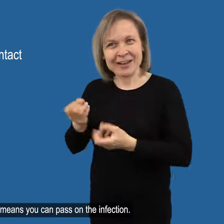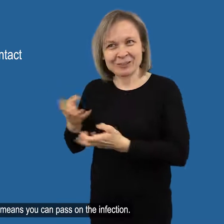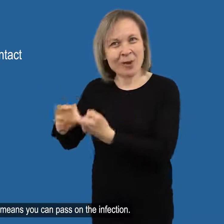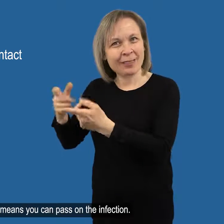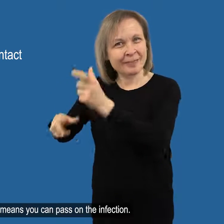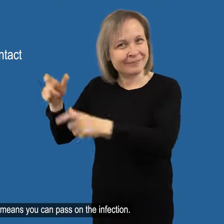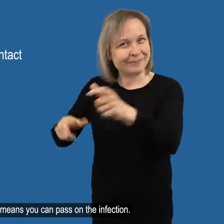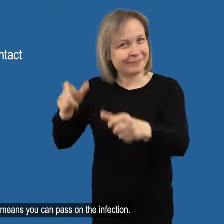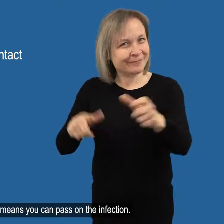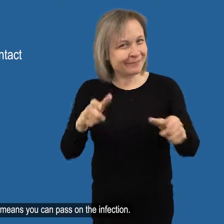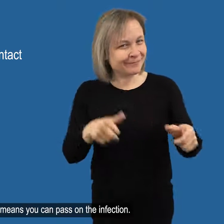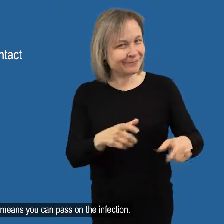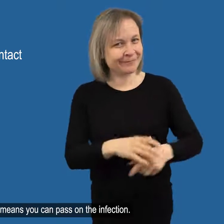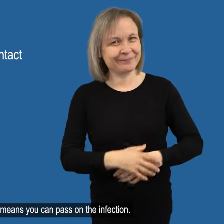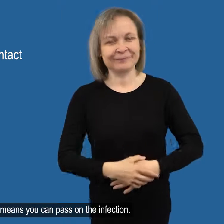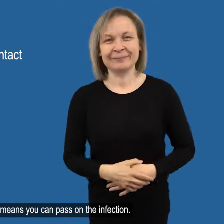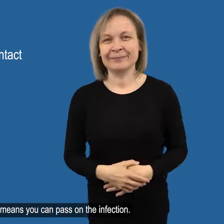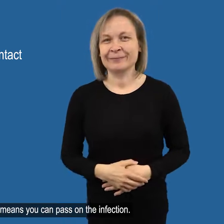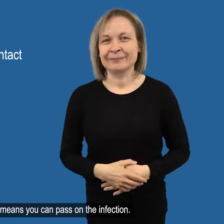This means you can pass on the infection